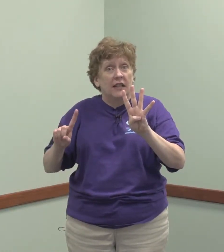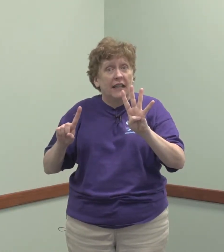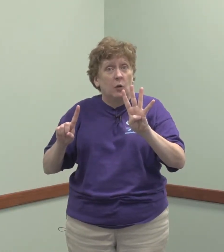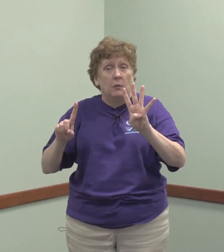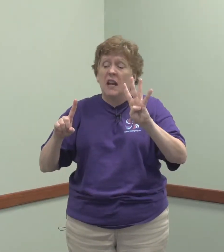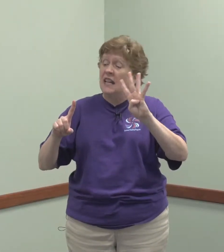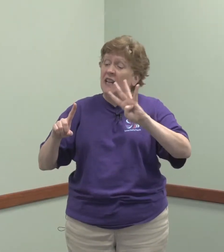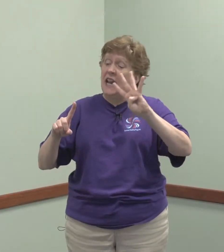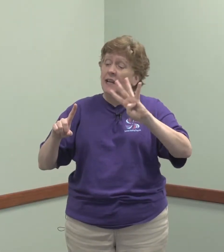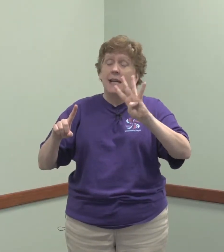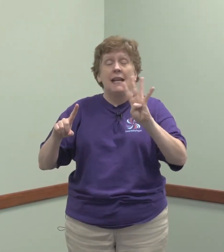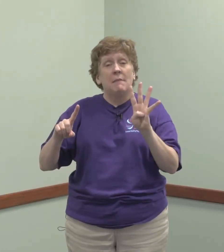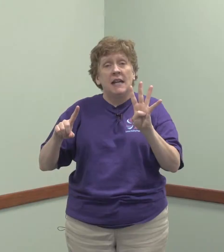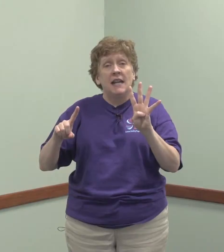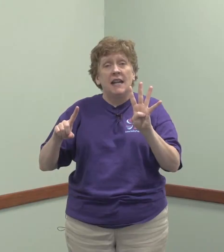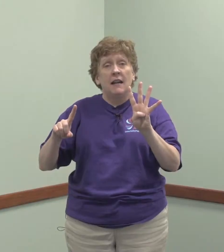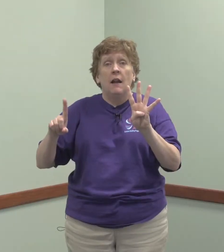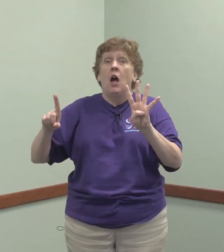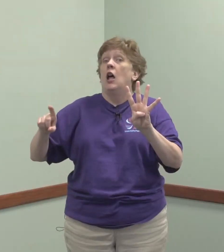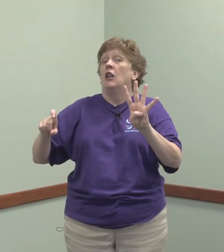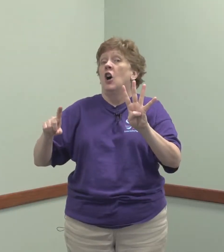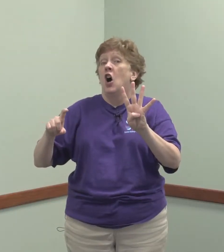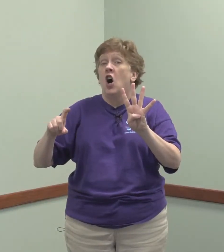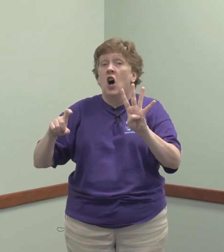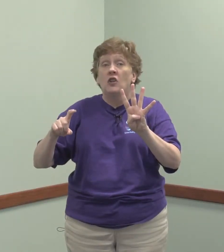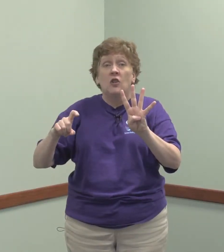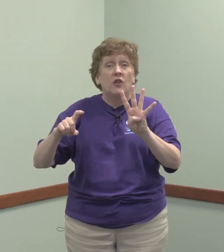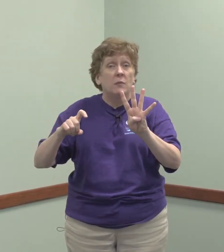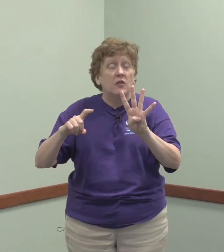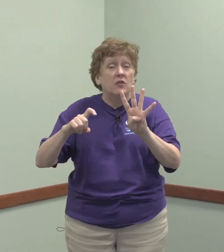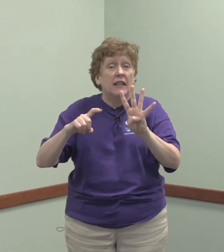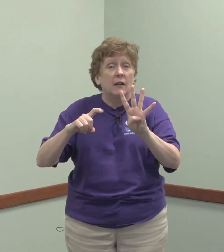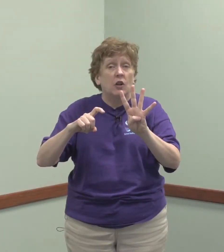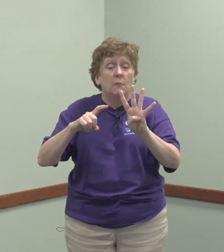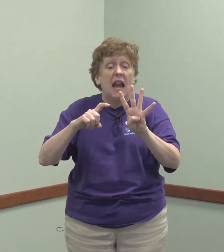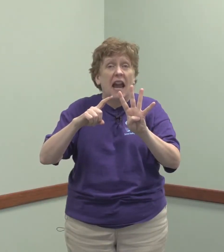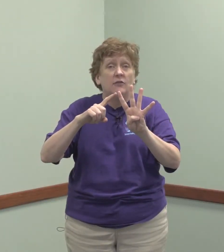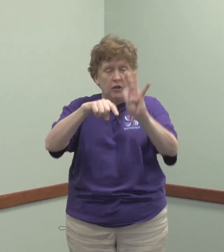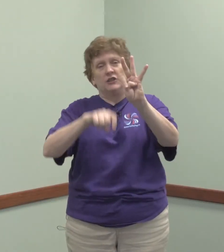Slinky Worm, you can't eat me. Along crawls Mr. Slinky Worm, and crunch.